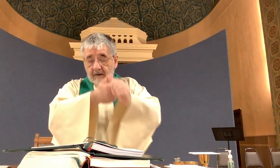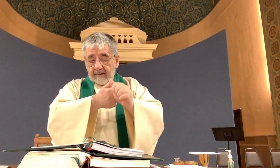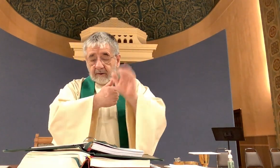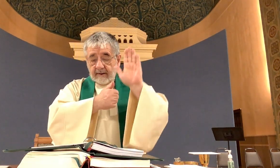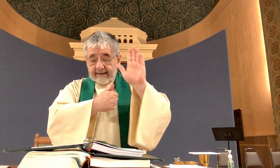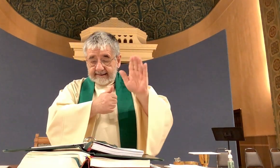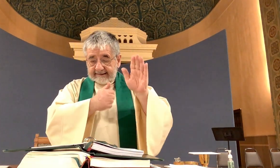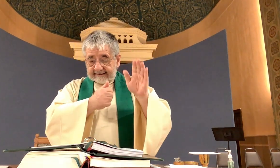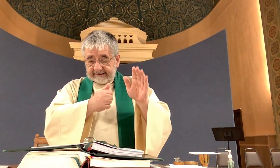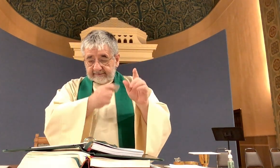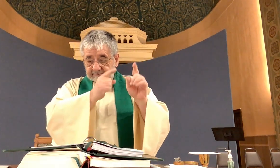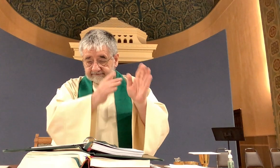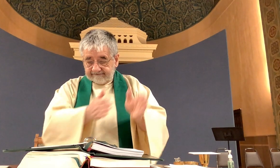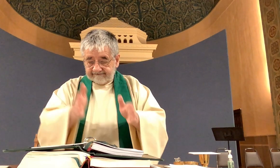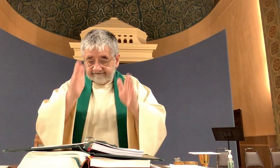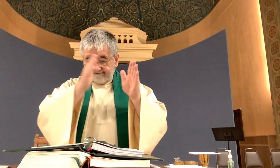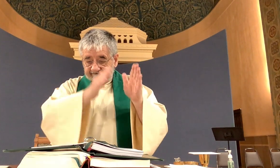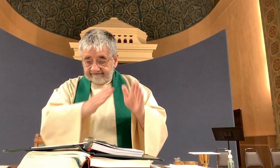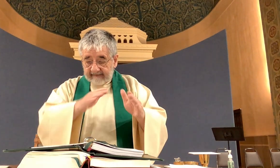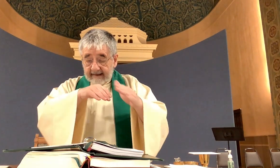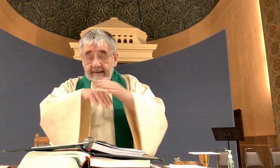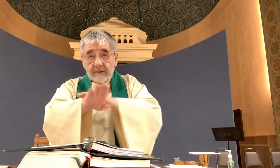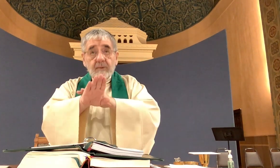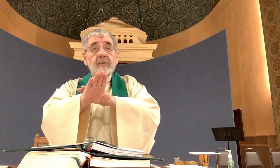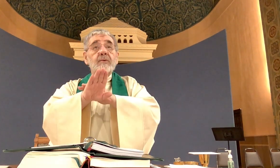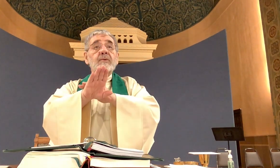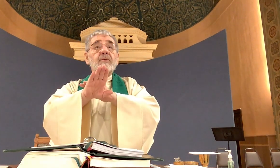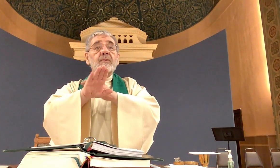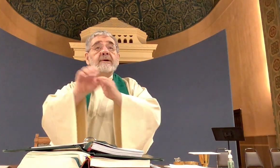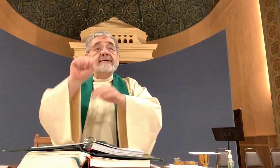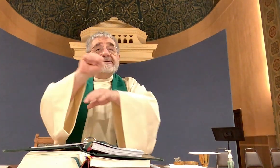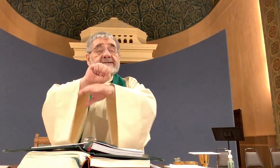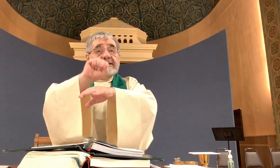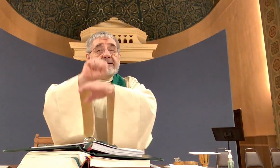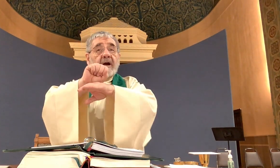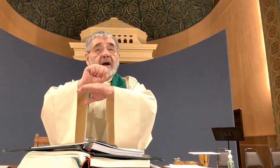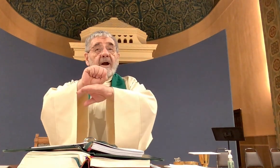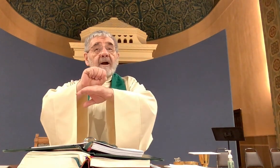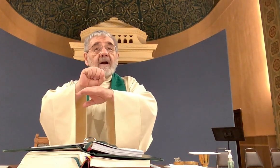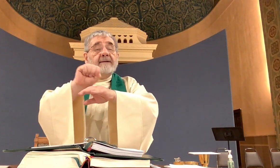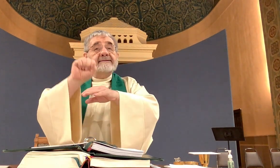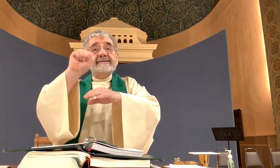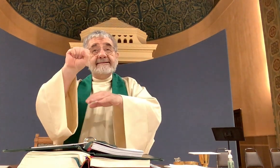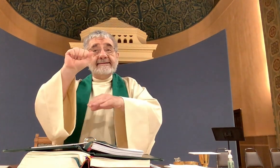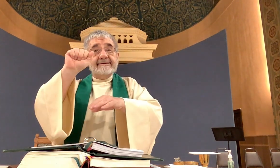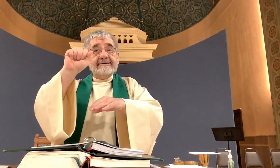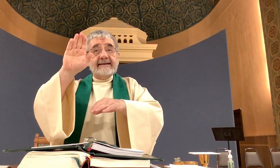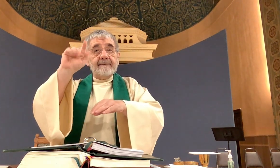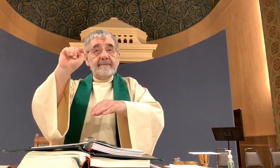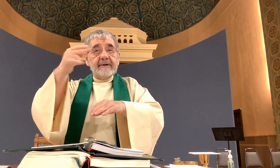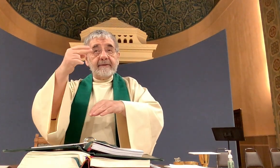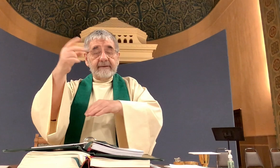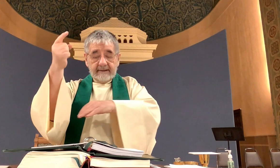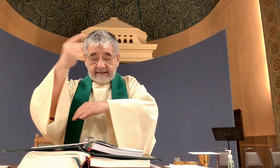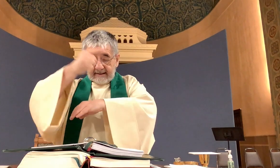and went according to his custom into the synagogue on the Sabbath day.